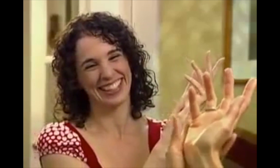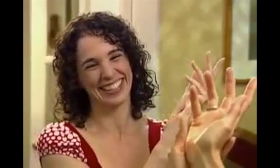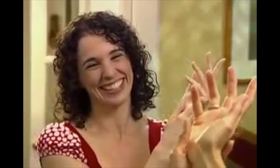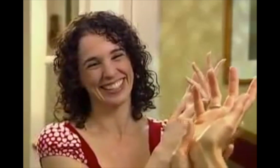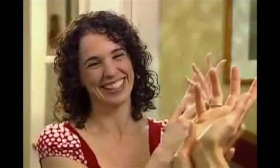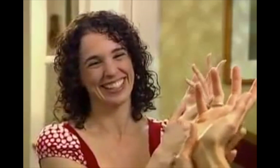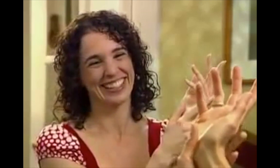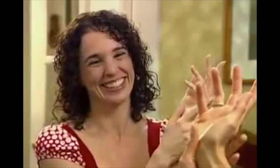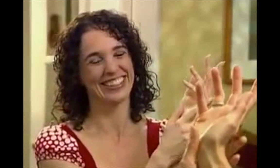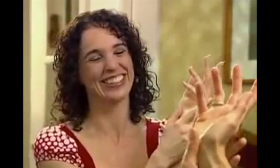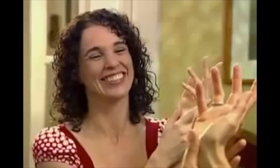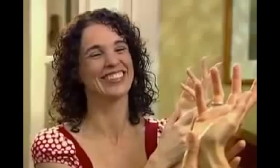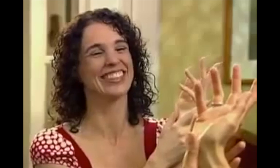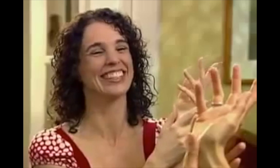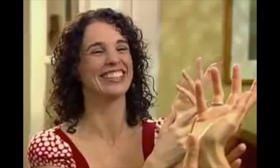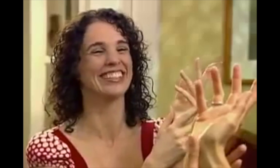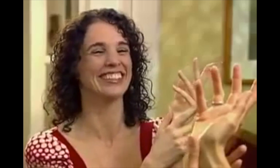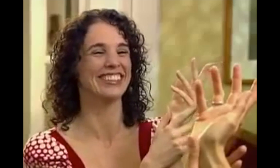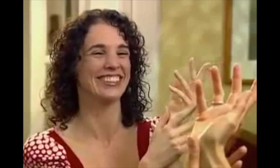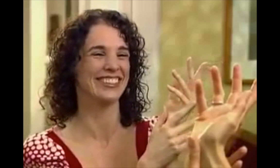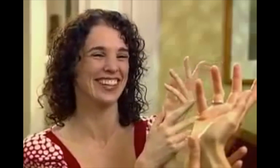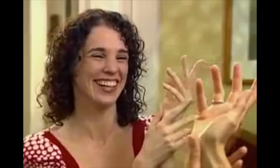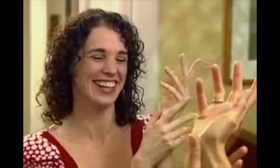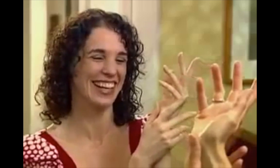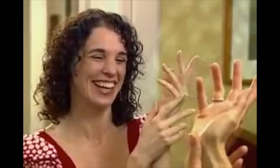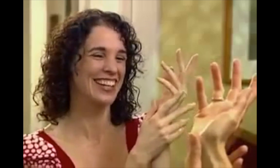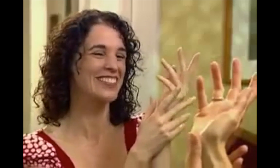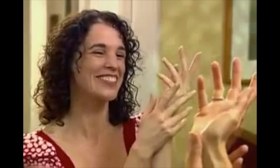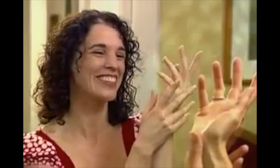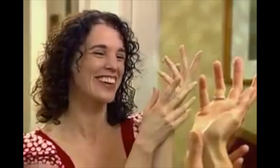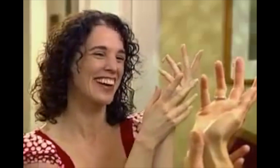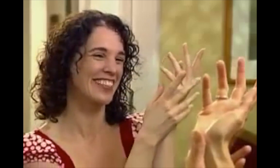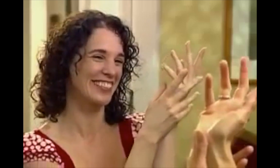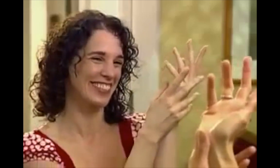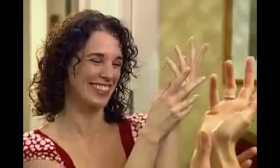Well... You're giving it a good try. Ace for effort. You're kill him period.